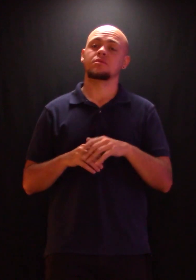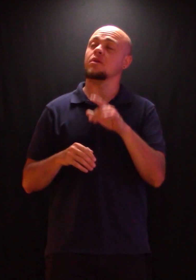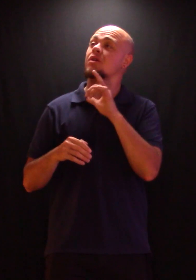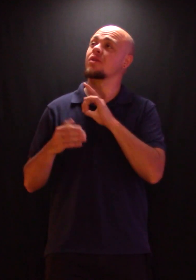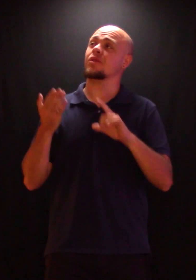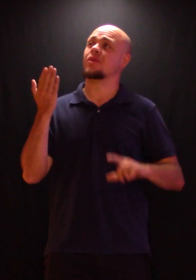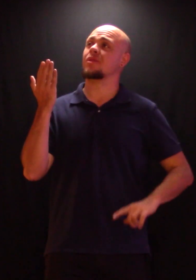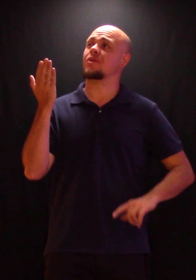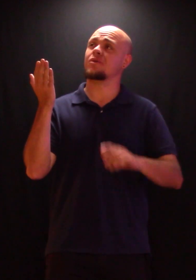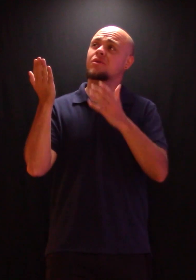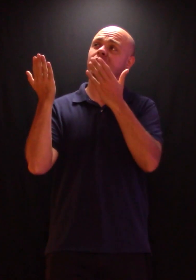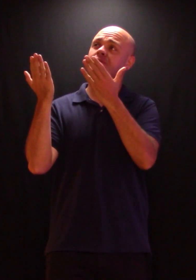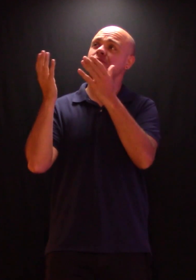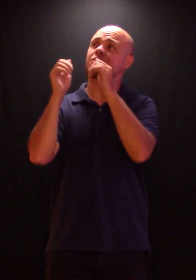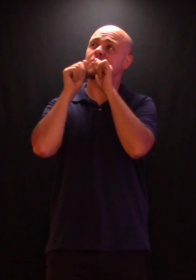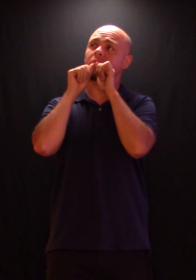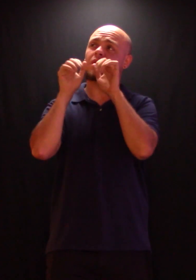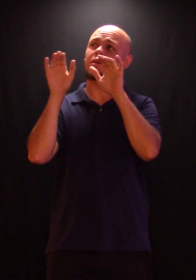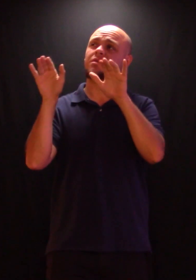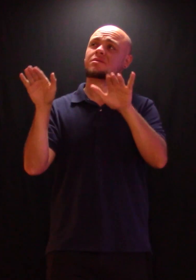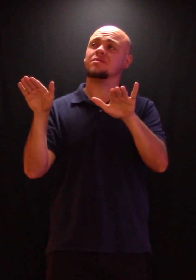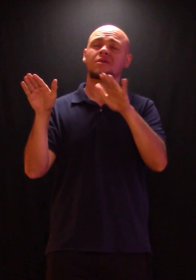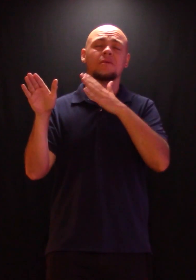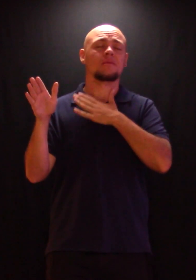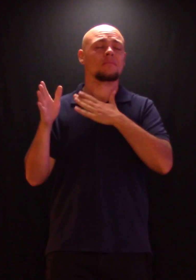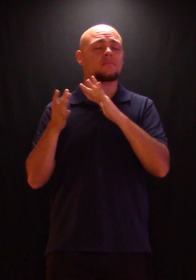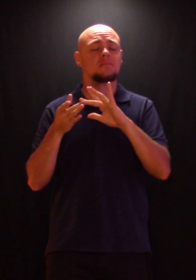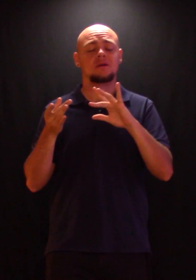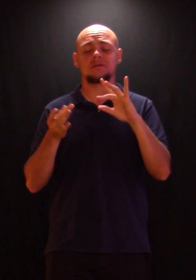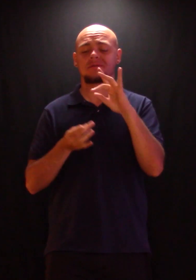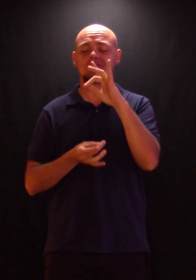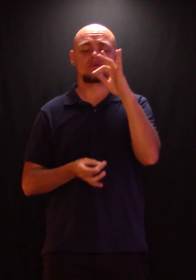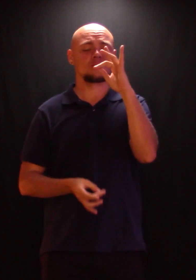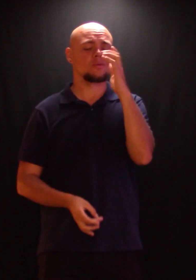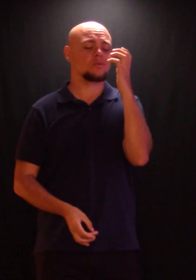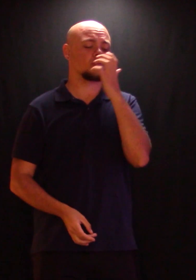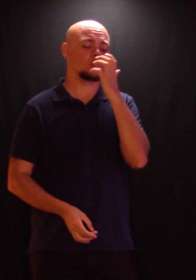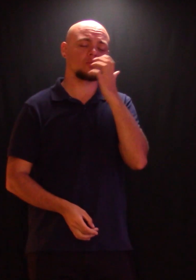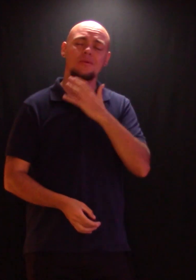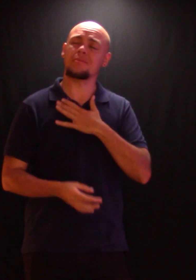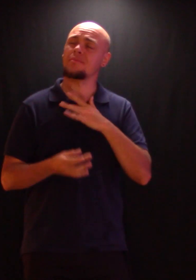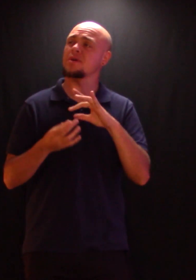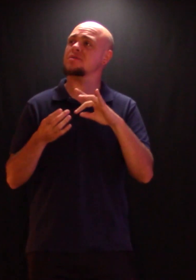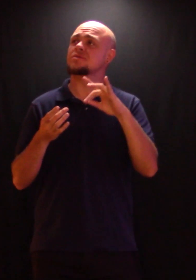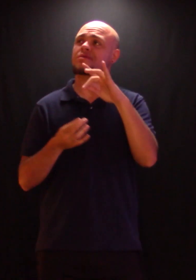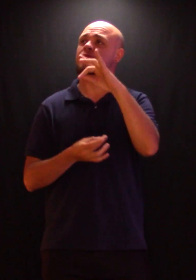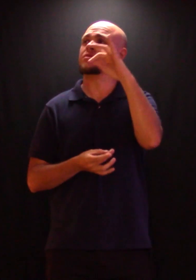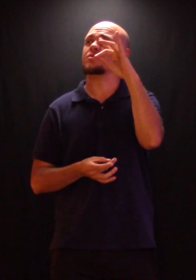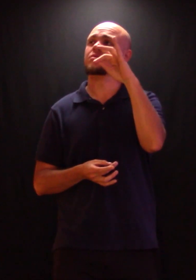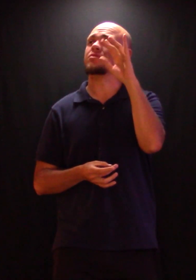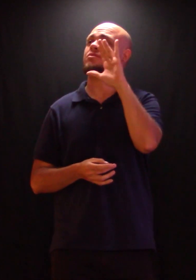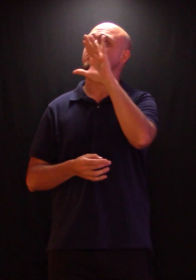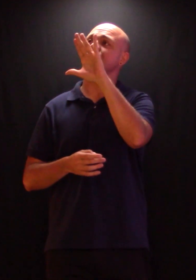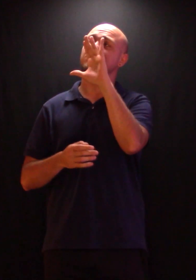Bless the Lord, O my soul, O my soul